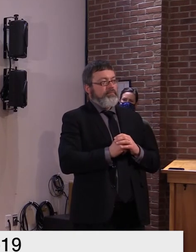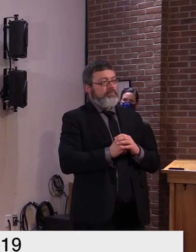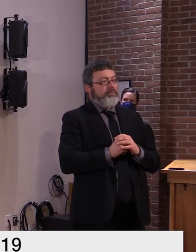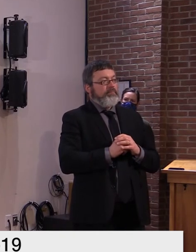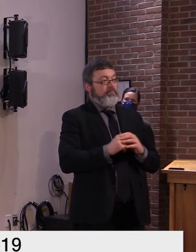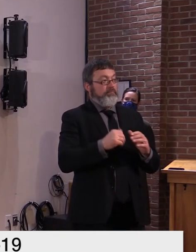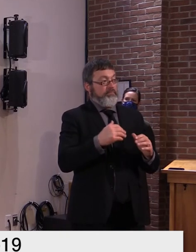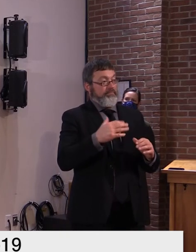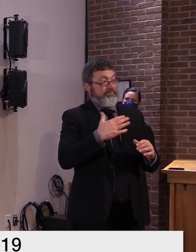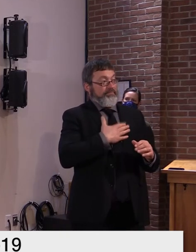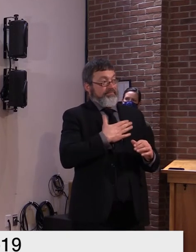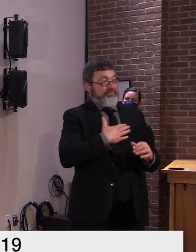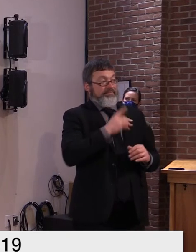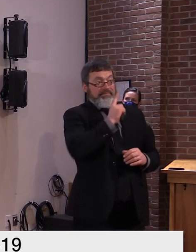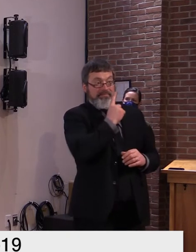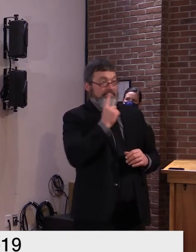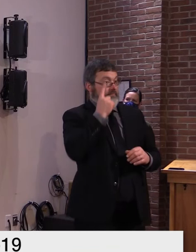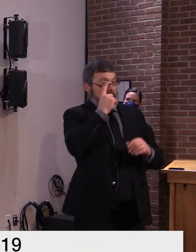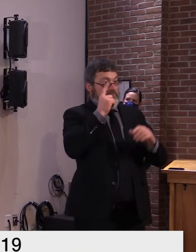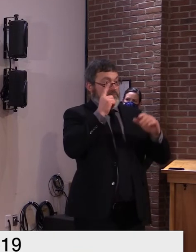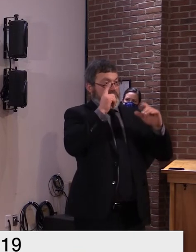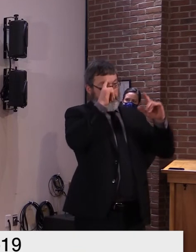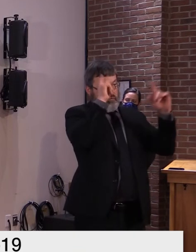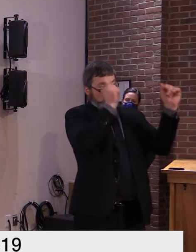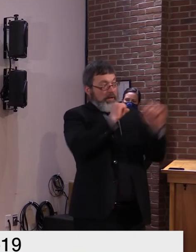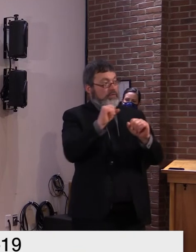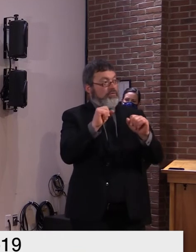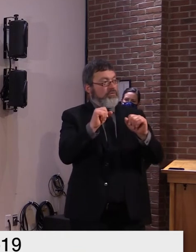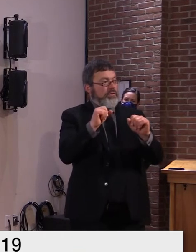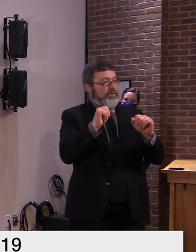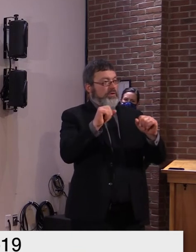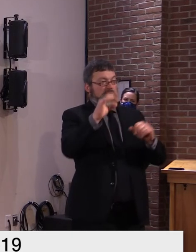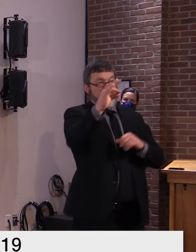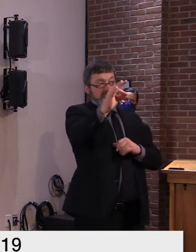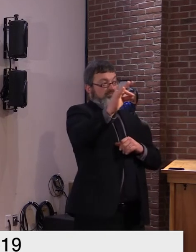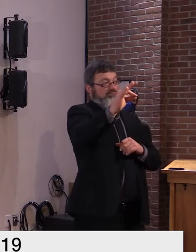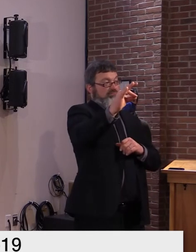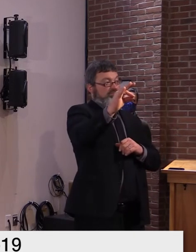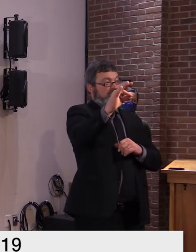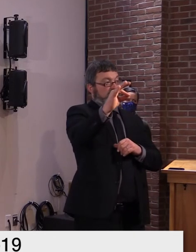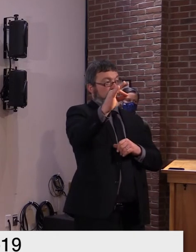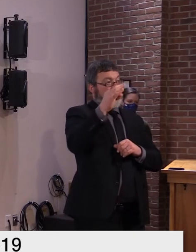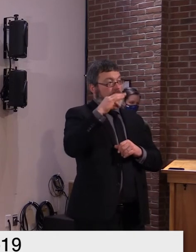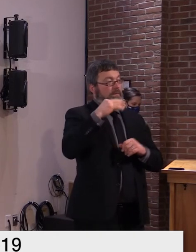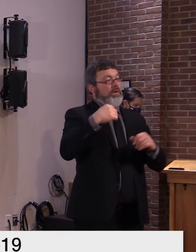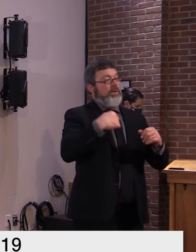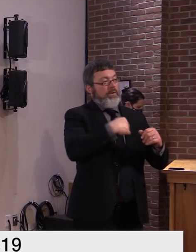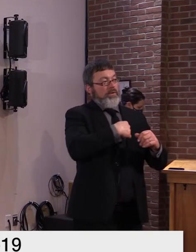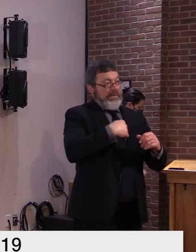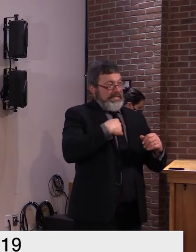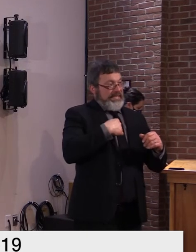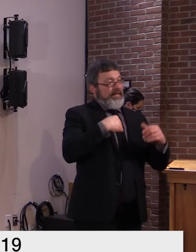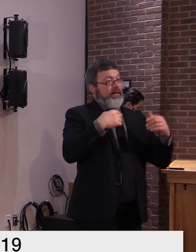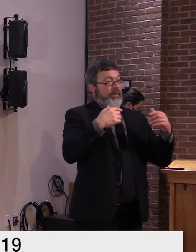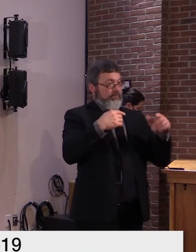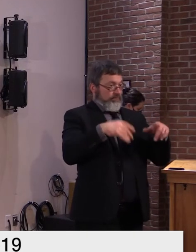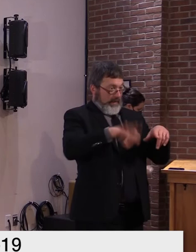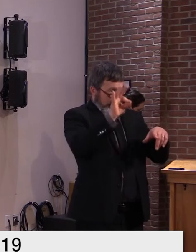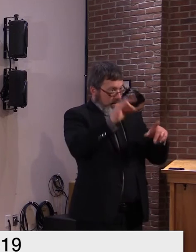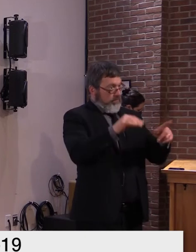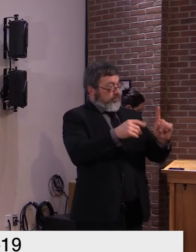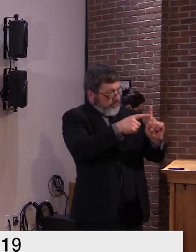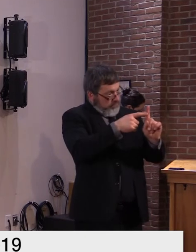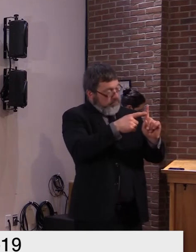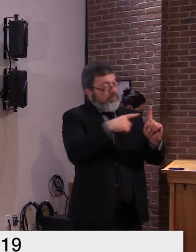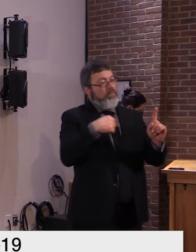has served us well. We've identified and been able to contact trace cases. We have the